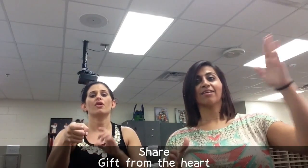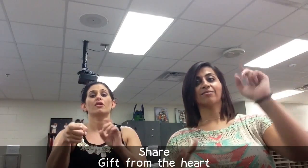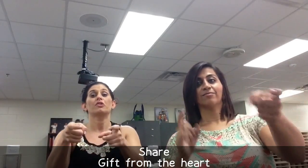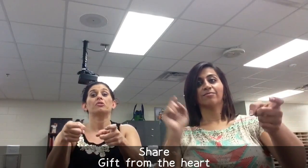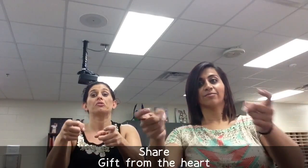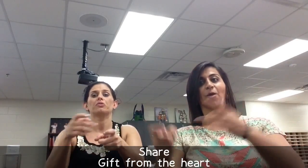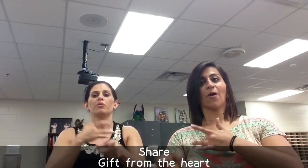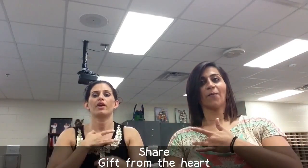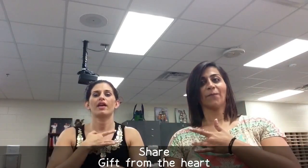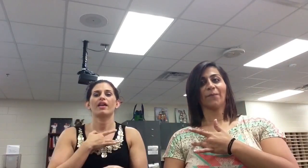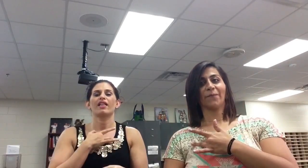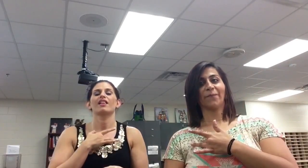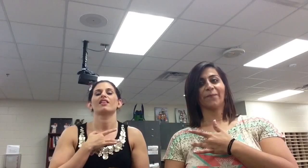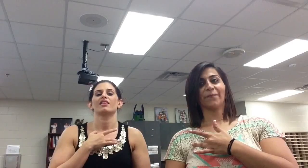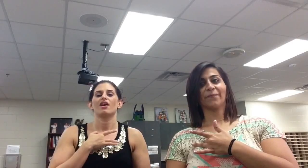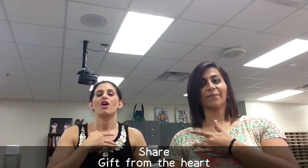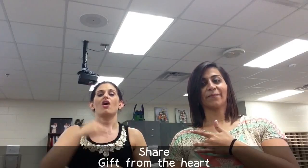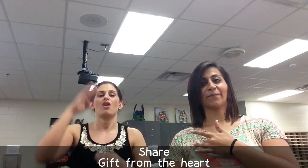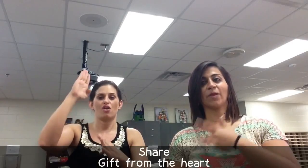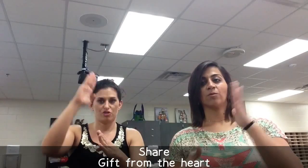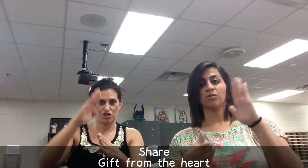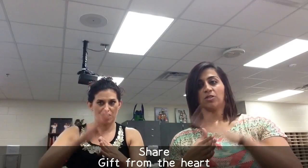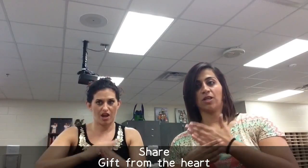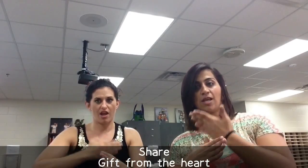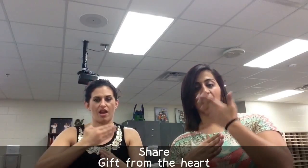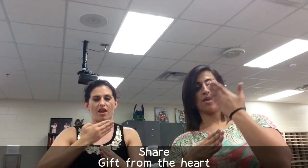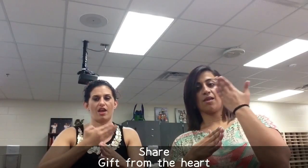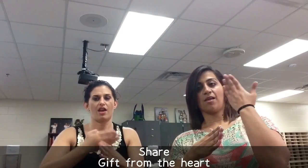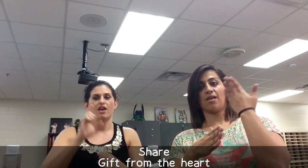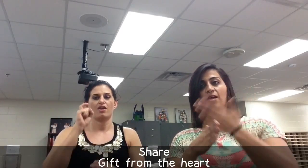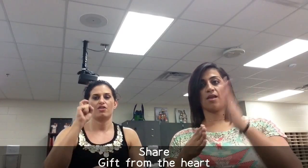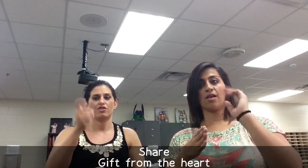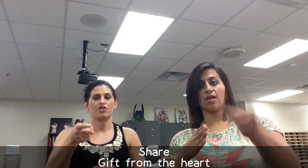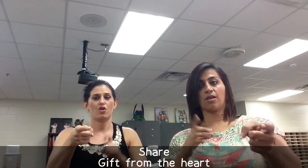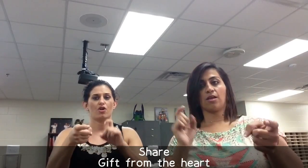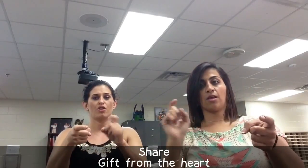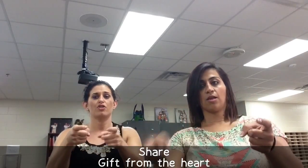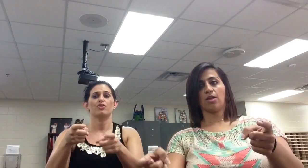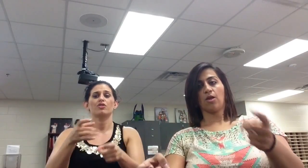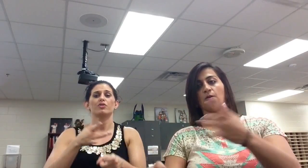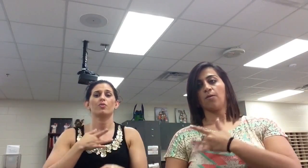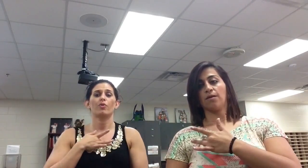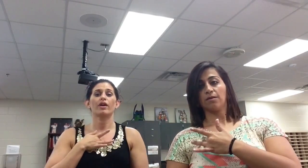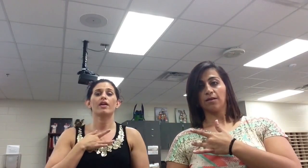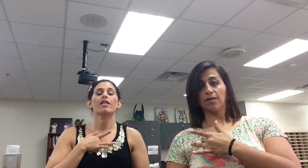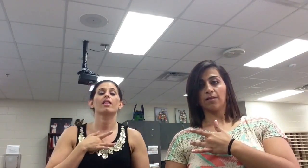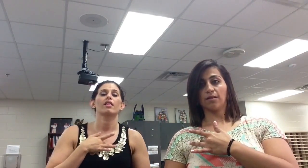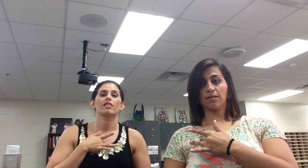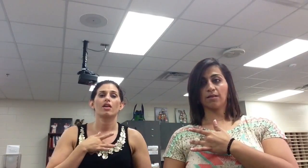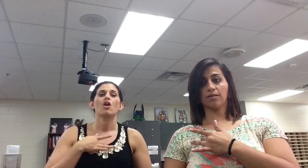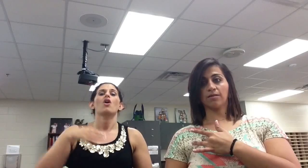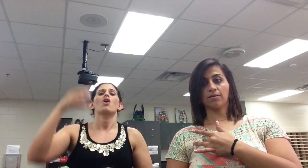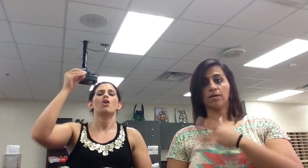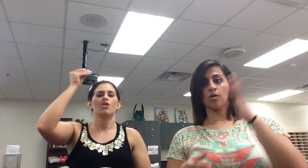goodwill Oh share your goodwill Oh